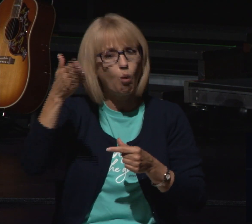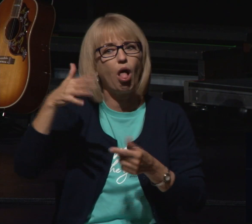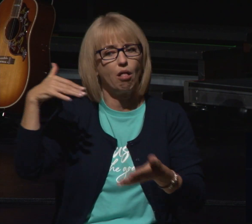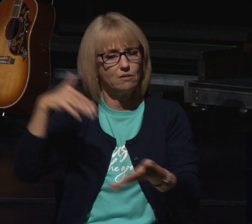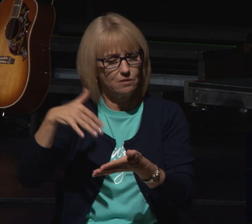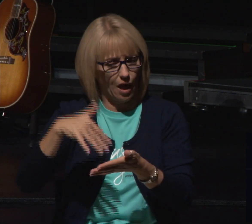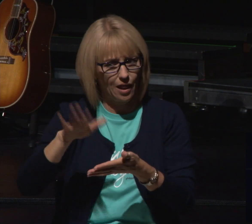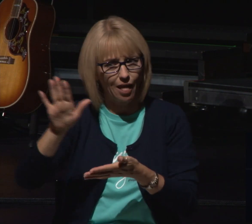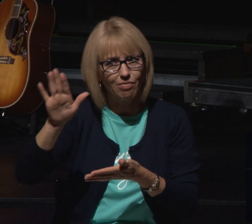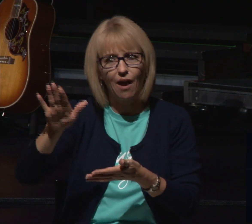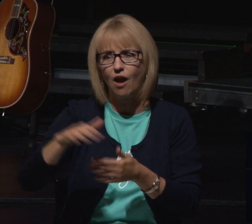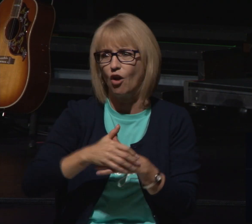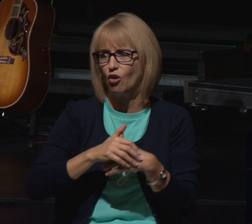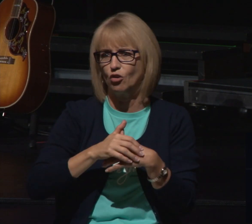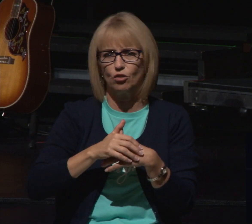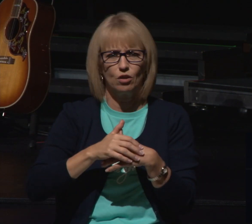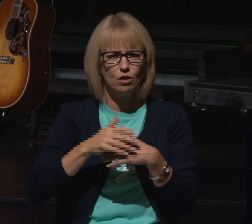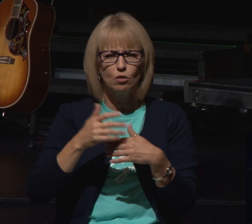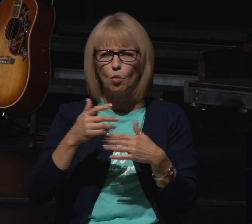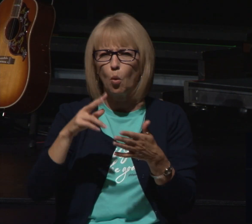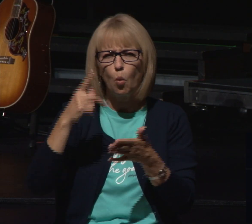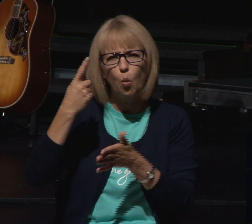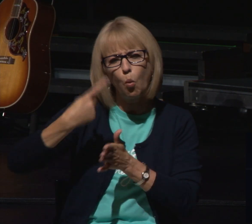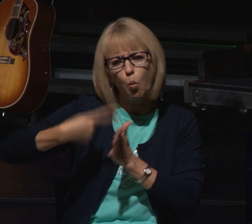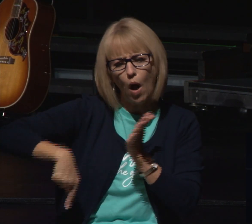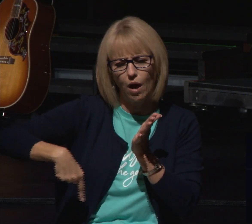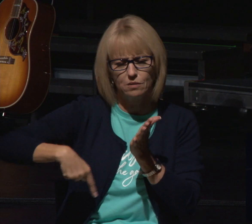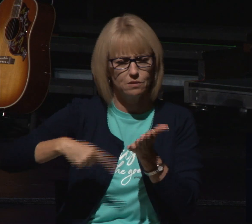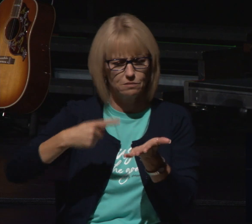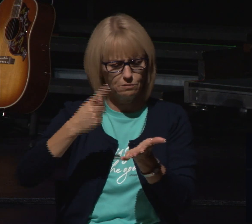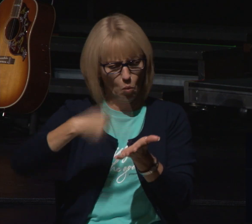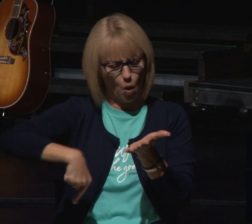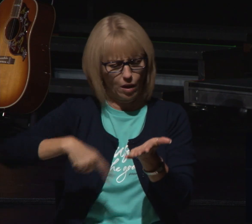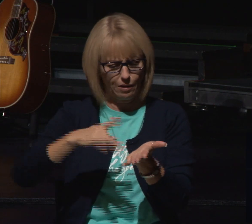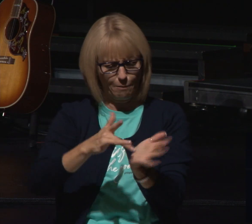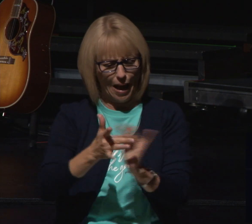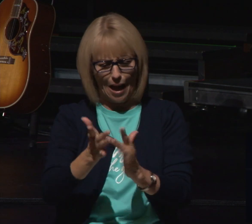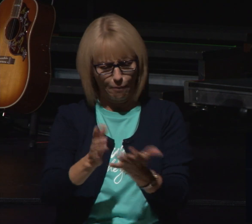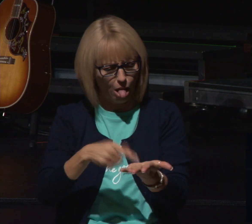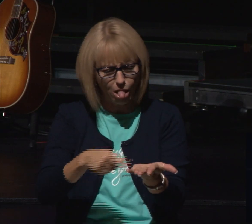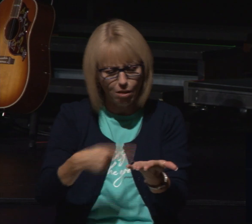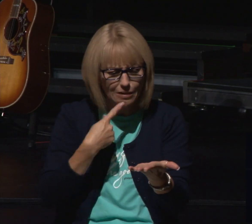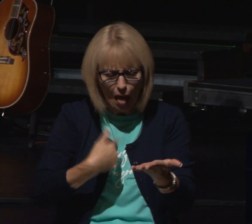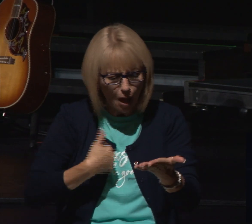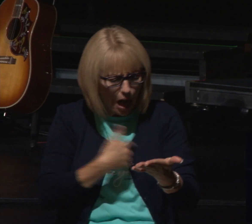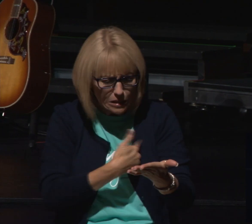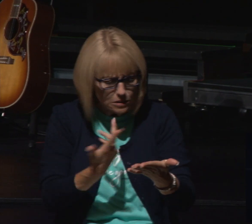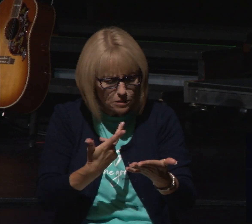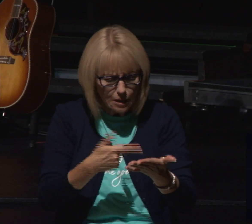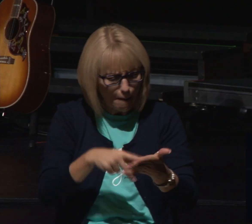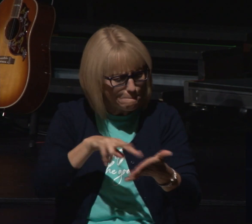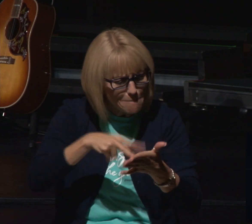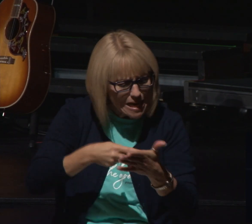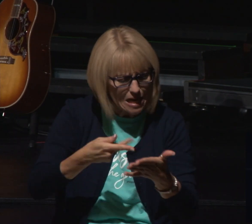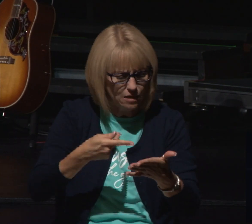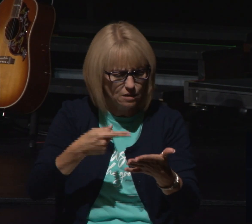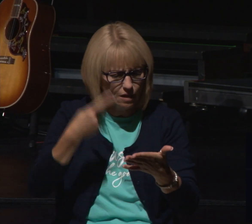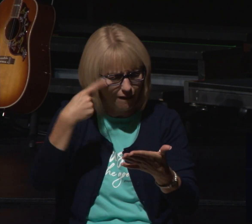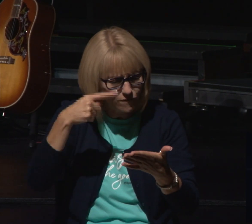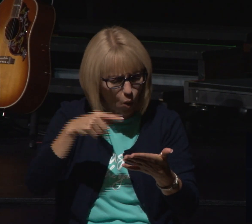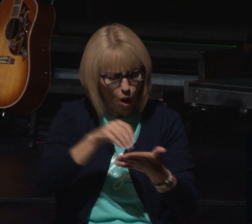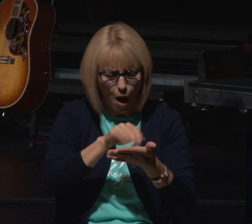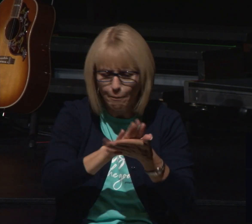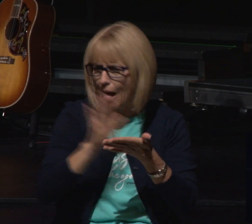on their their Bible studies of what does the Bible say about this and then how do we apply it to our lives